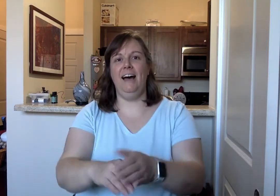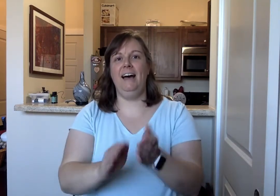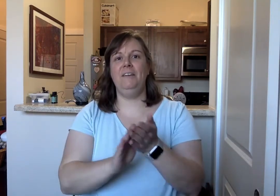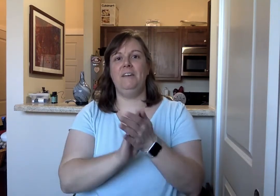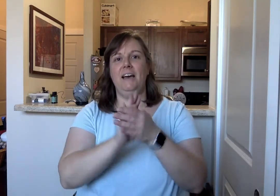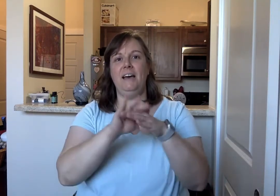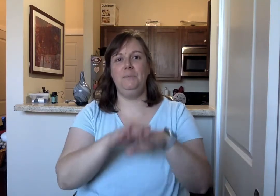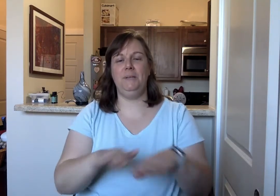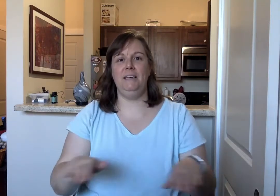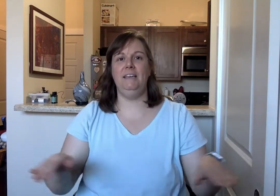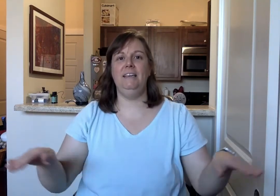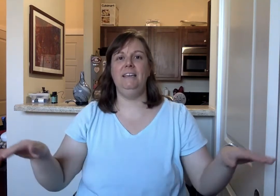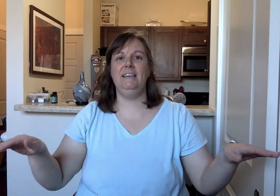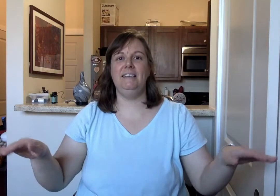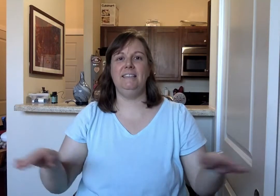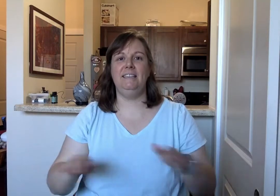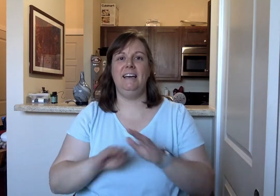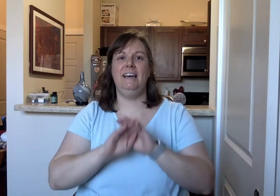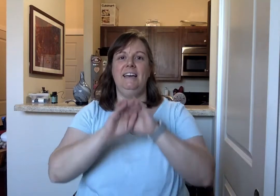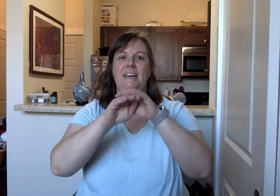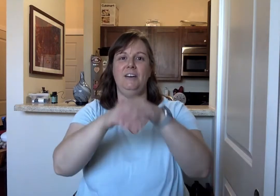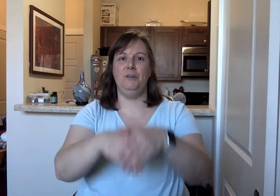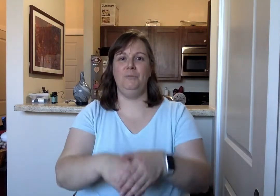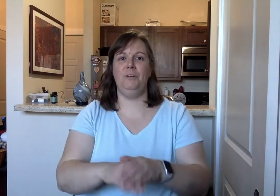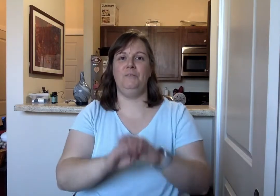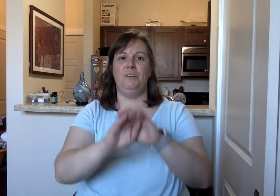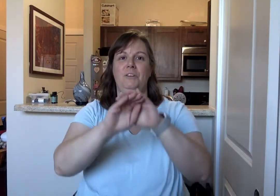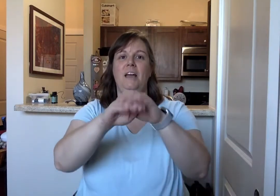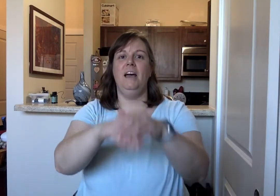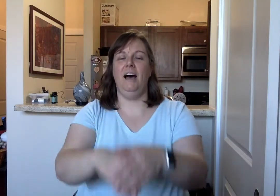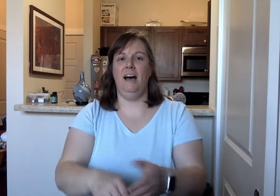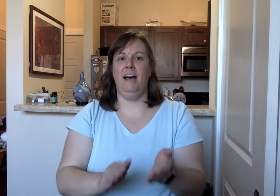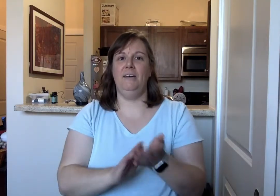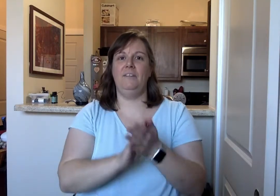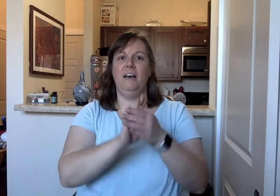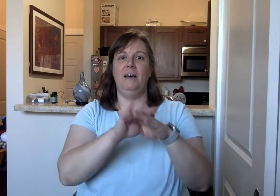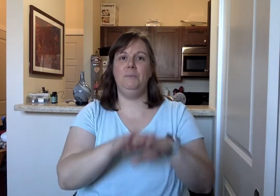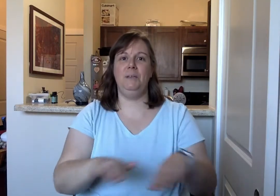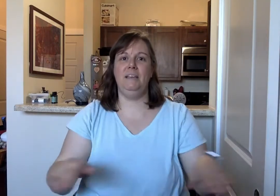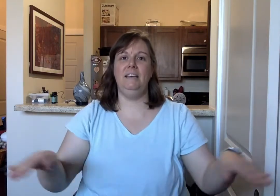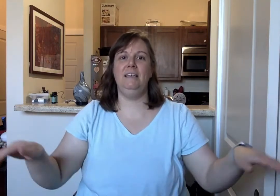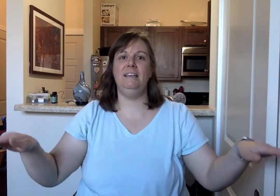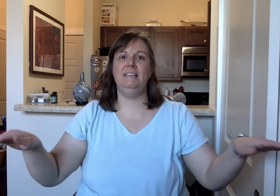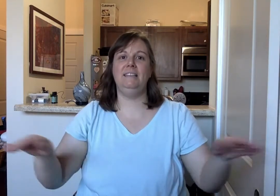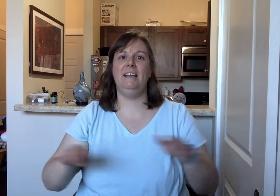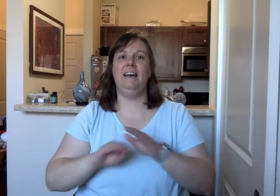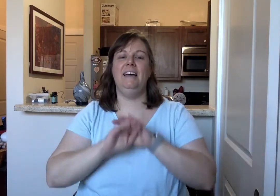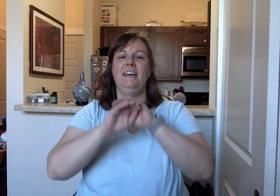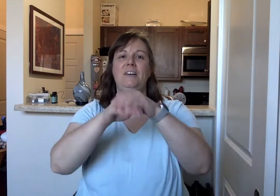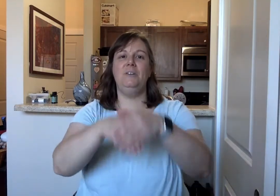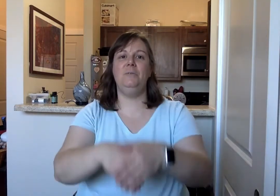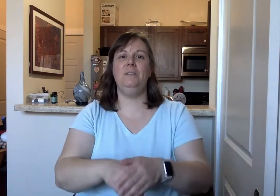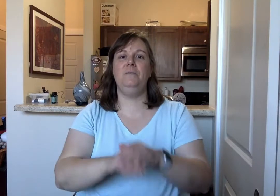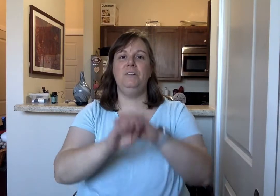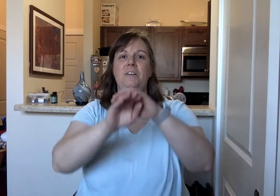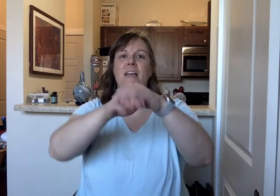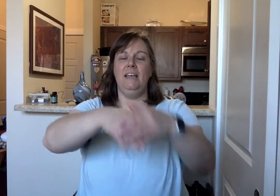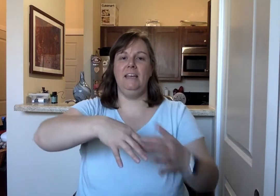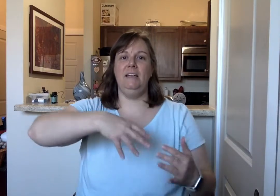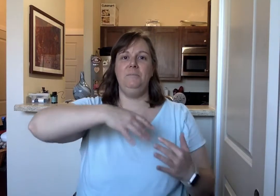I've got peace like a river. I've got peace like a river in